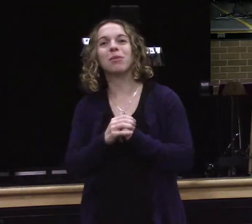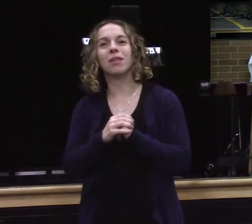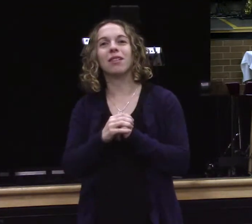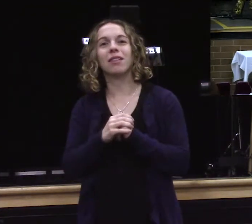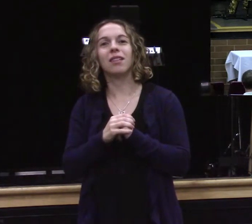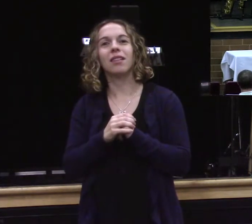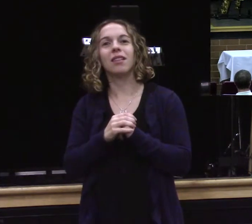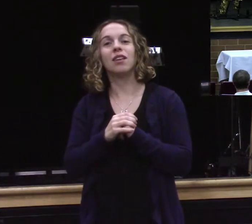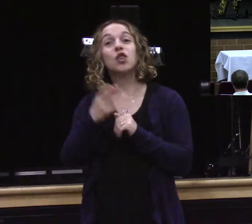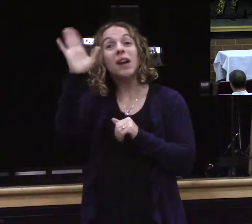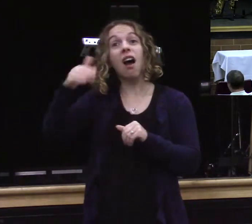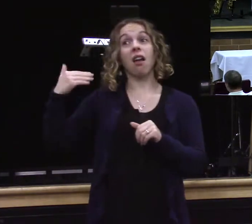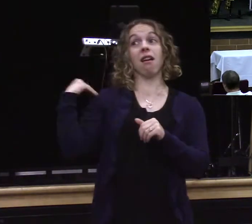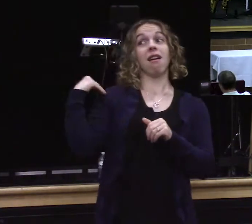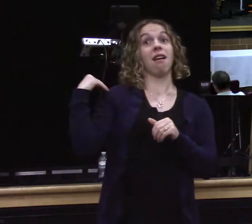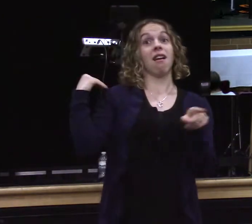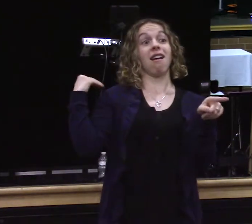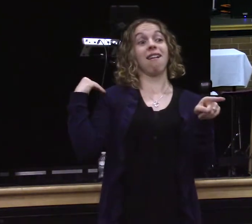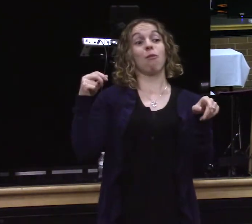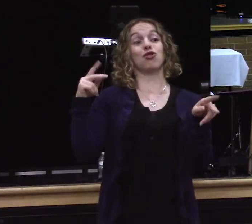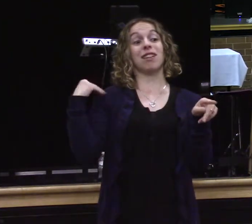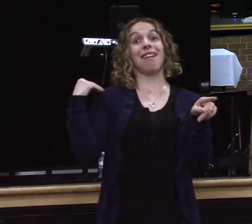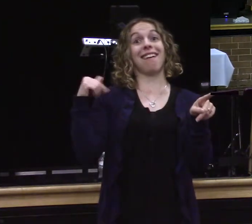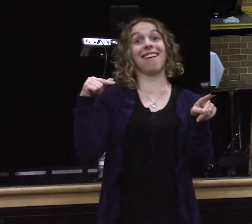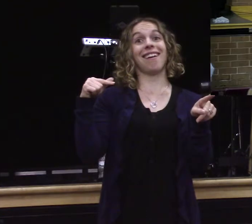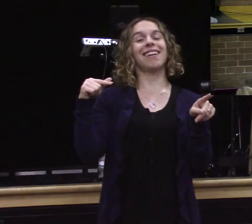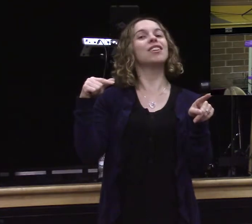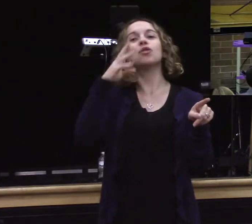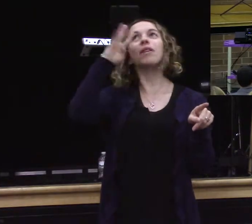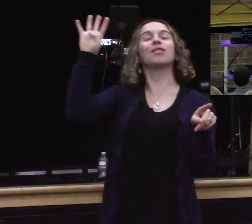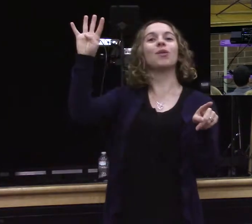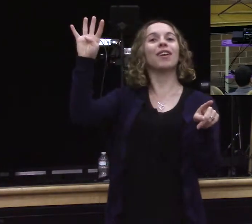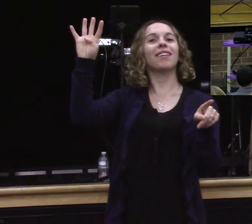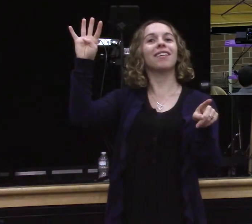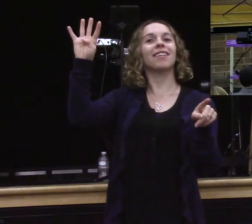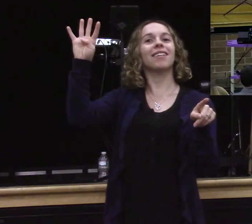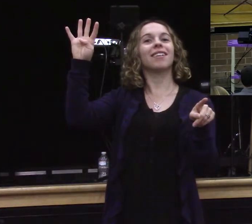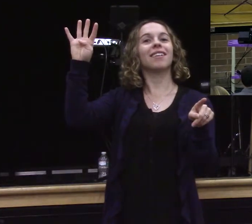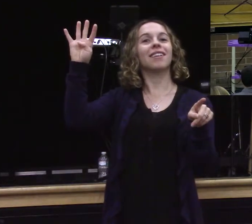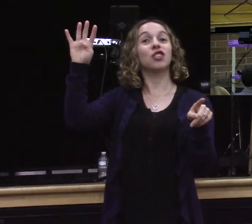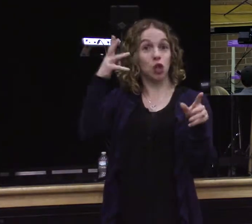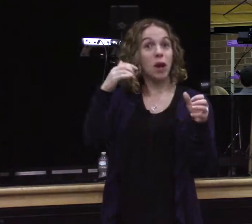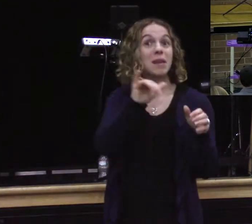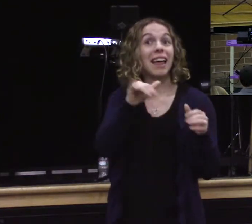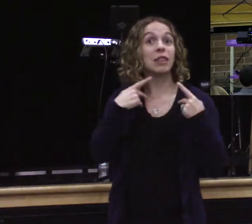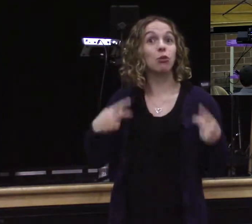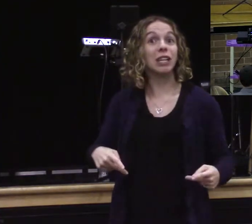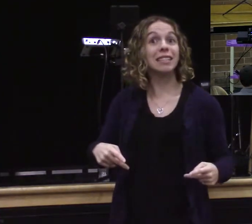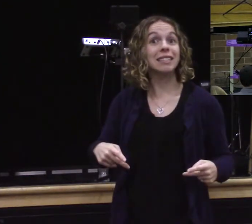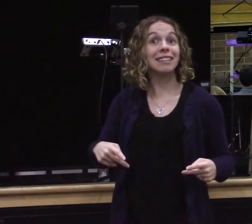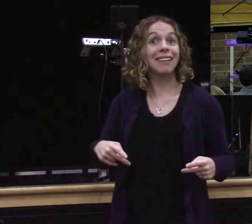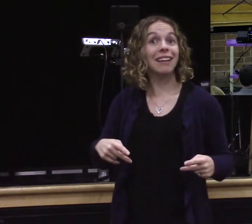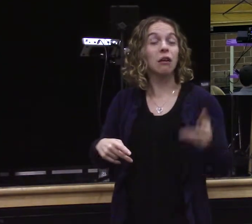so the question is are we going to be like the priest everybody say oh that's bad